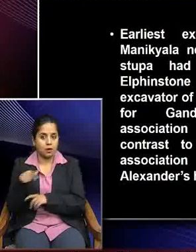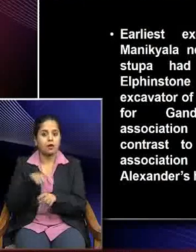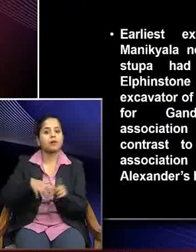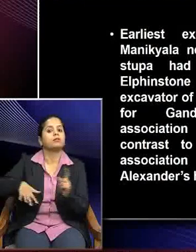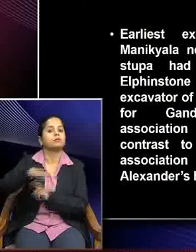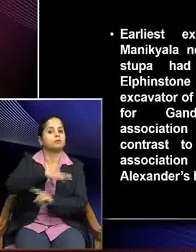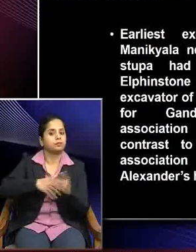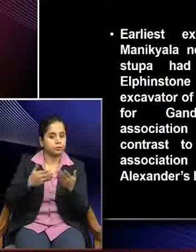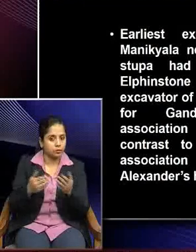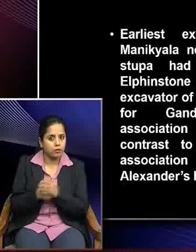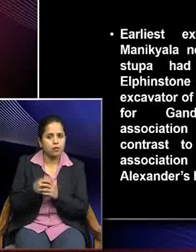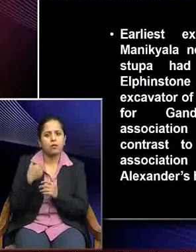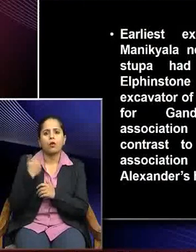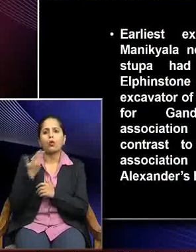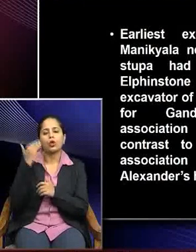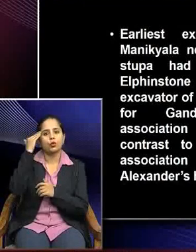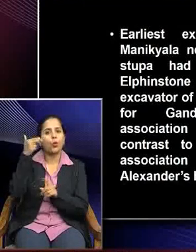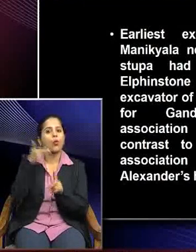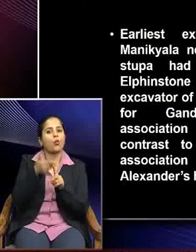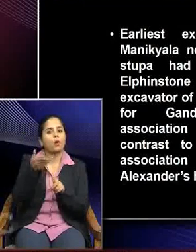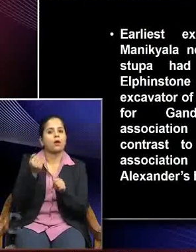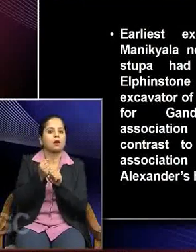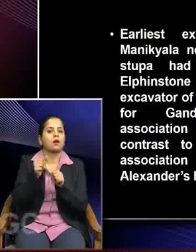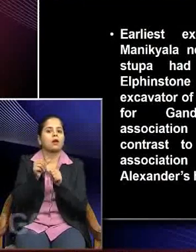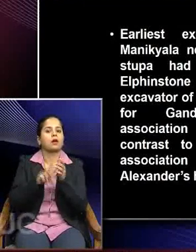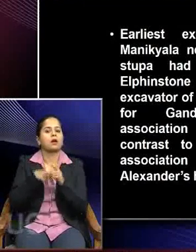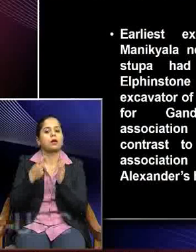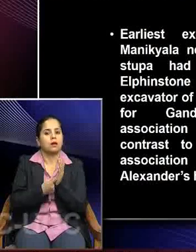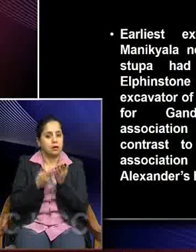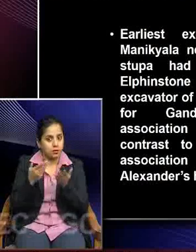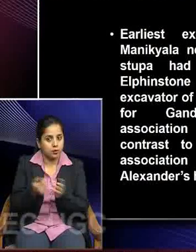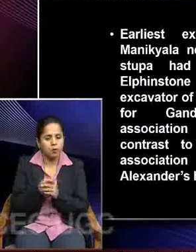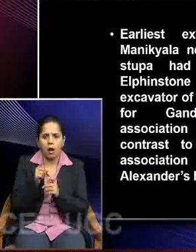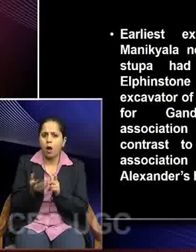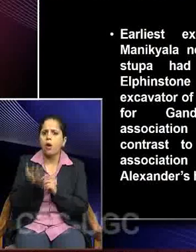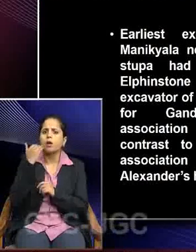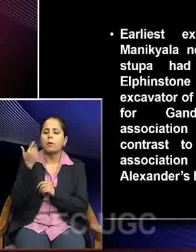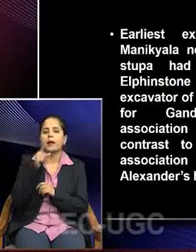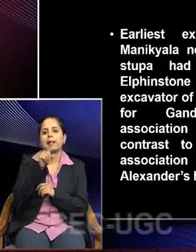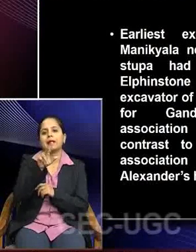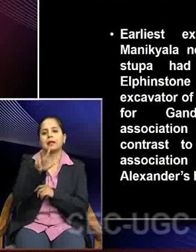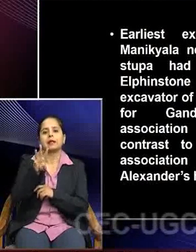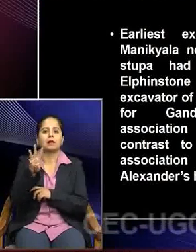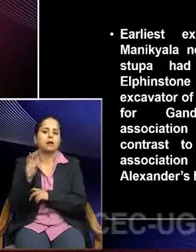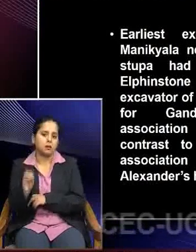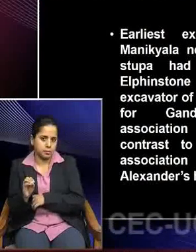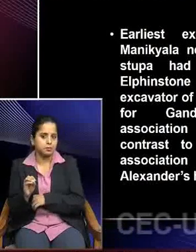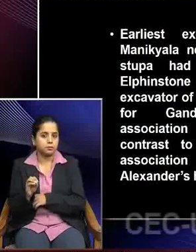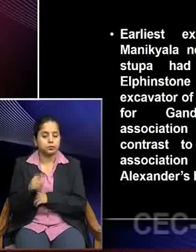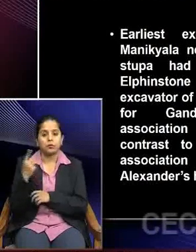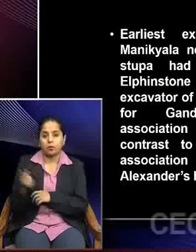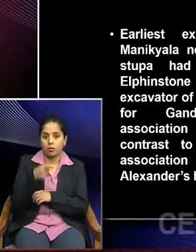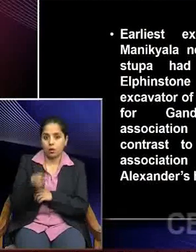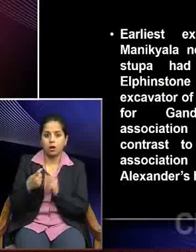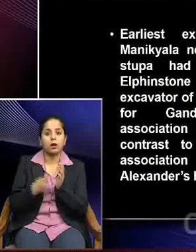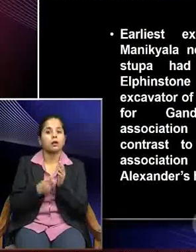what we know as Gandhar. But it was only in 1830 that near